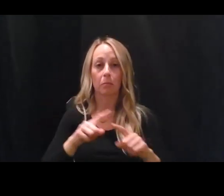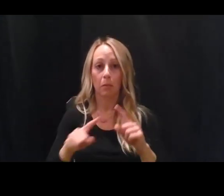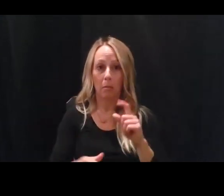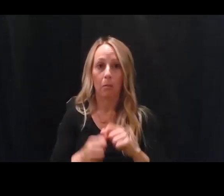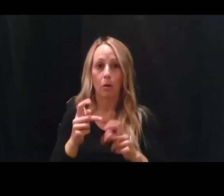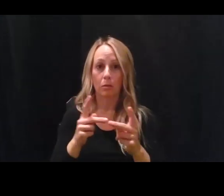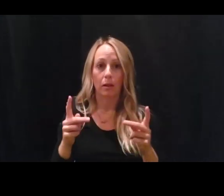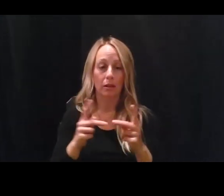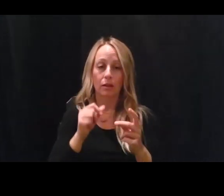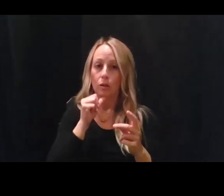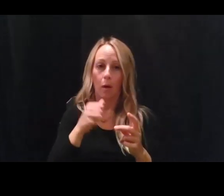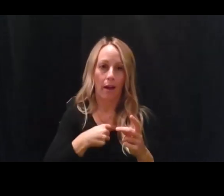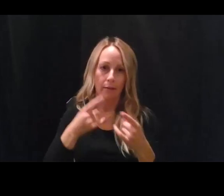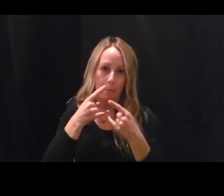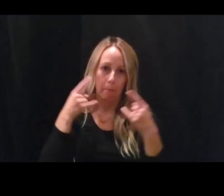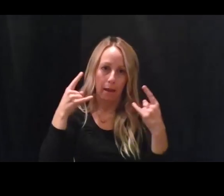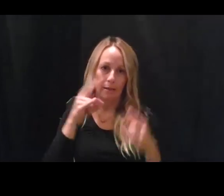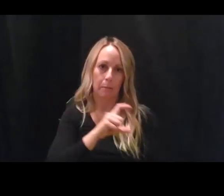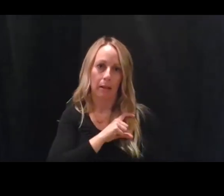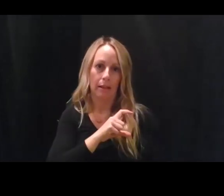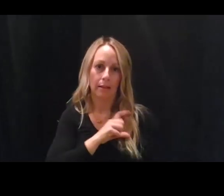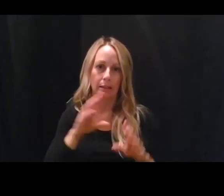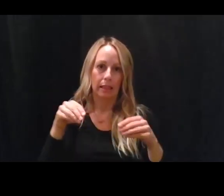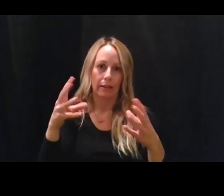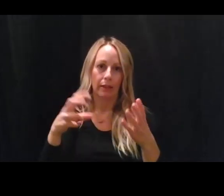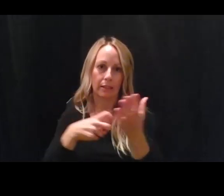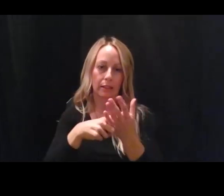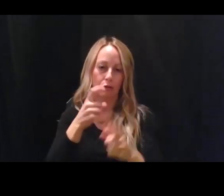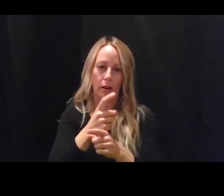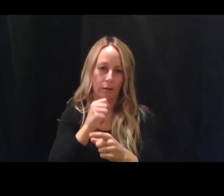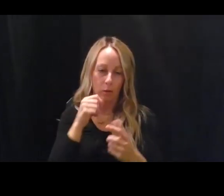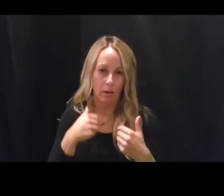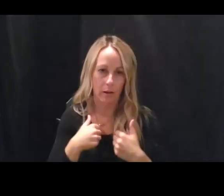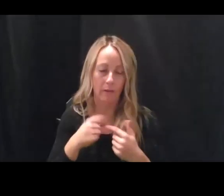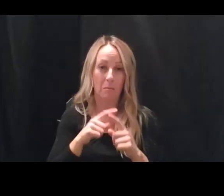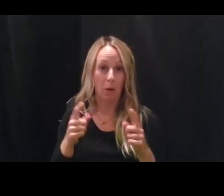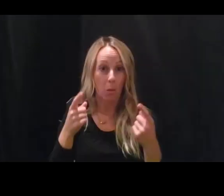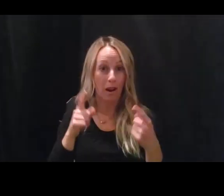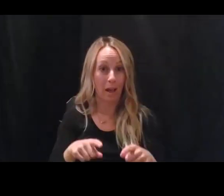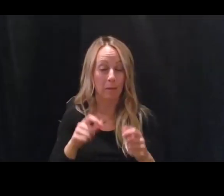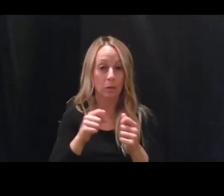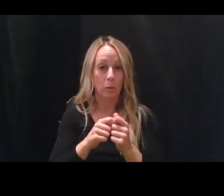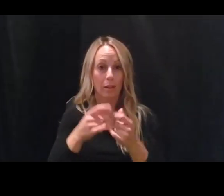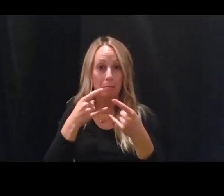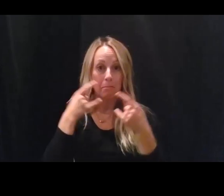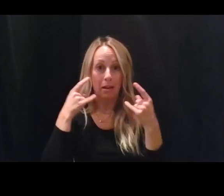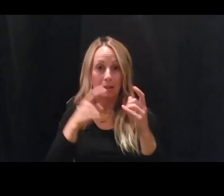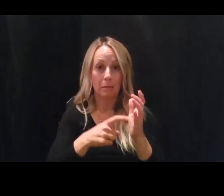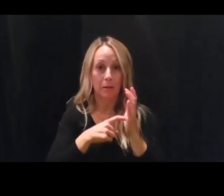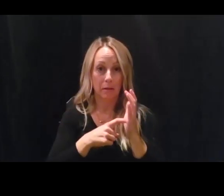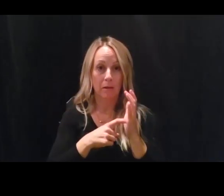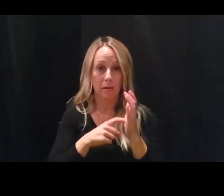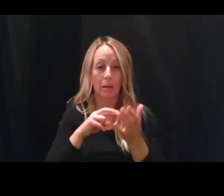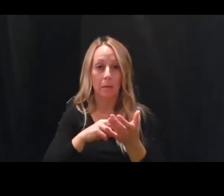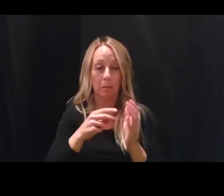mask police who are going around writing tickets. But what happens with the mask mandate is then from top to bottom